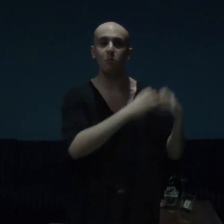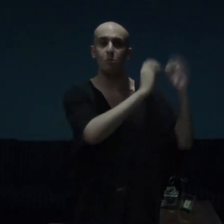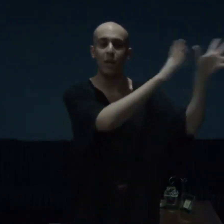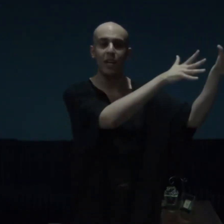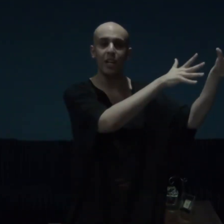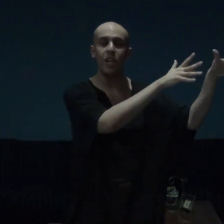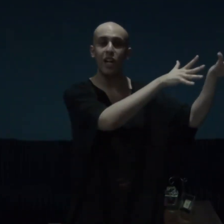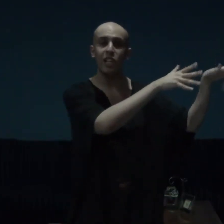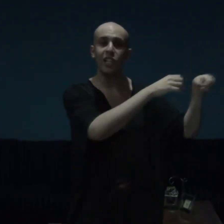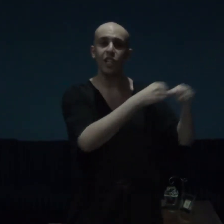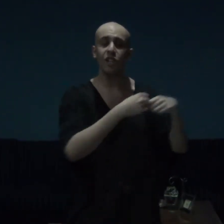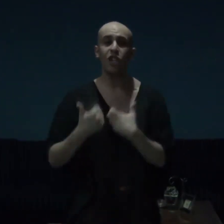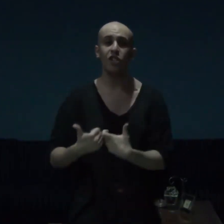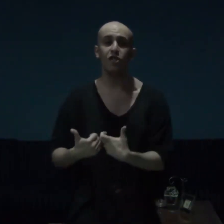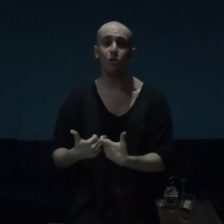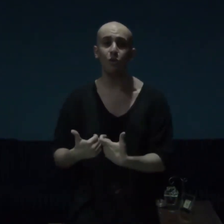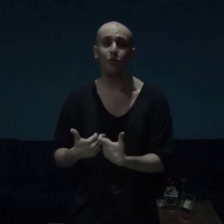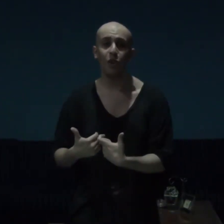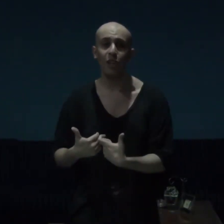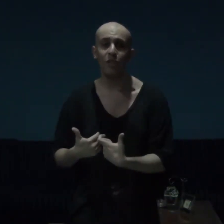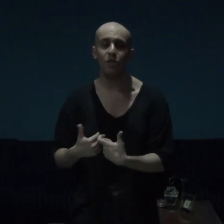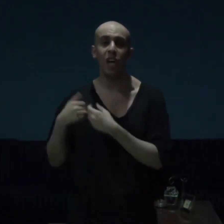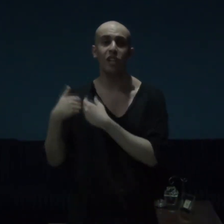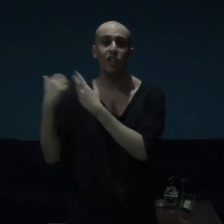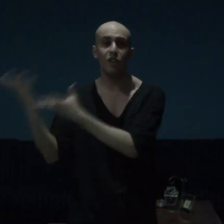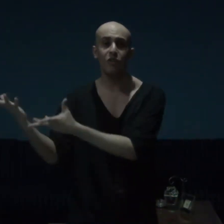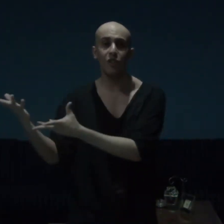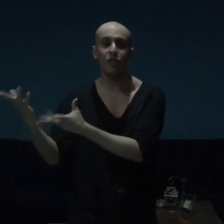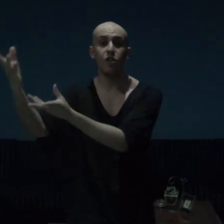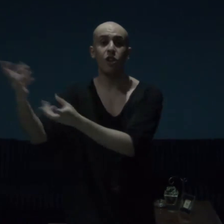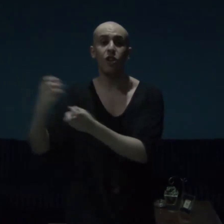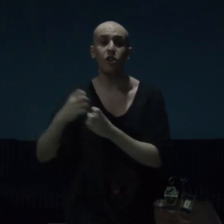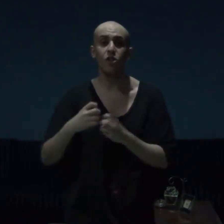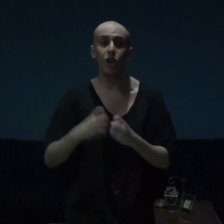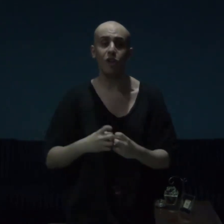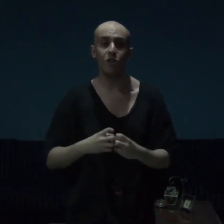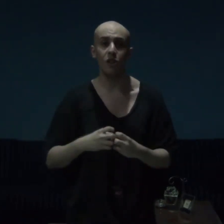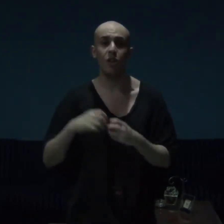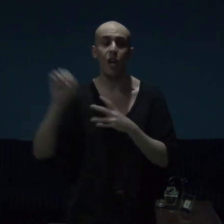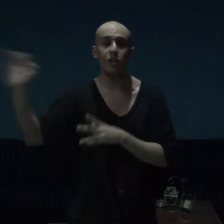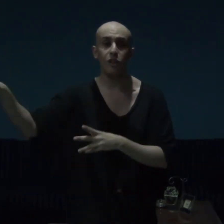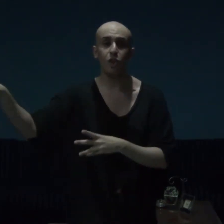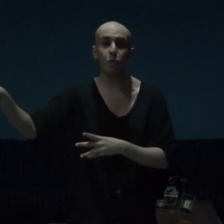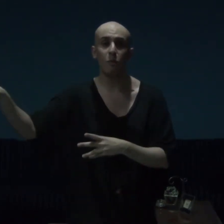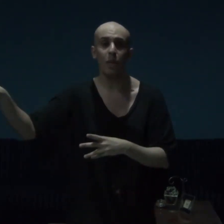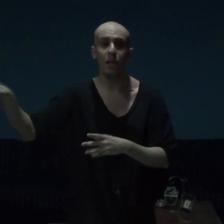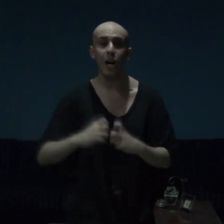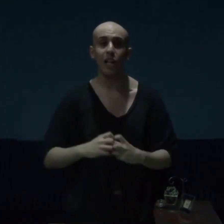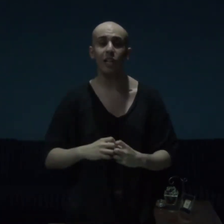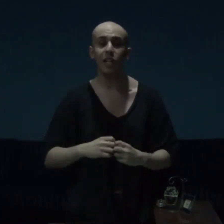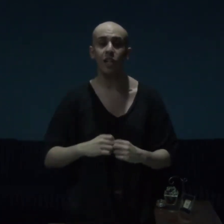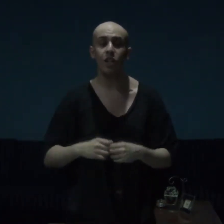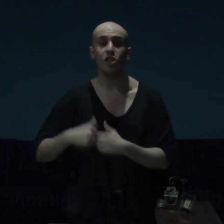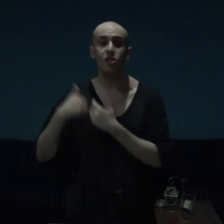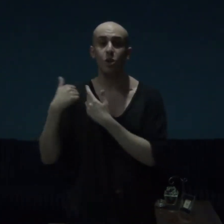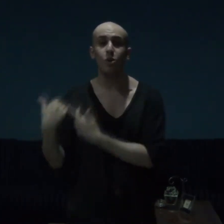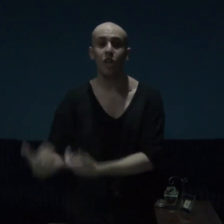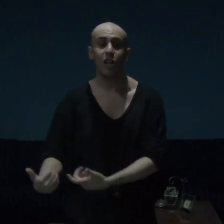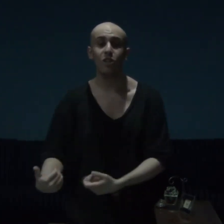by Eileen, his new friend, and lover, the good doctor, and this woman, Eileen, is so kind